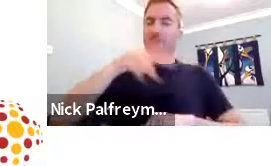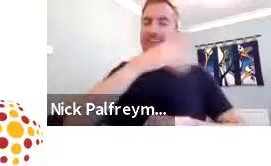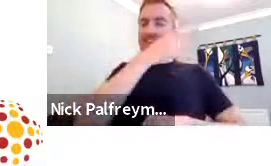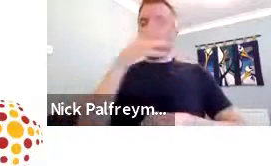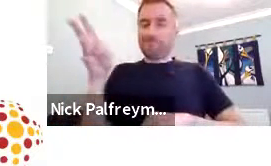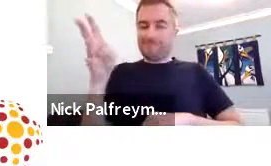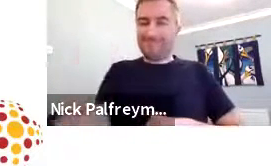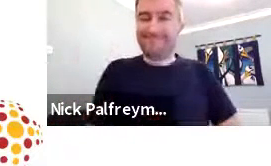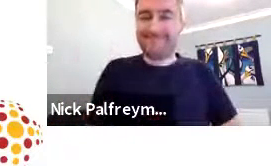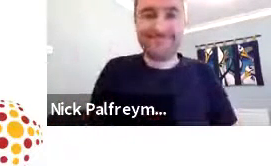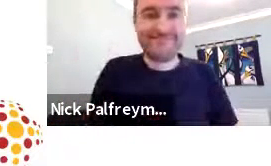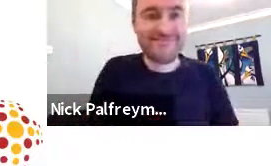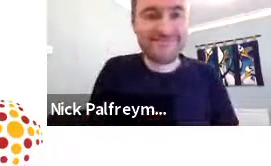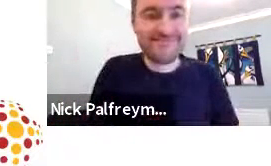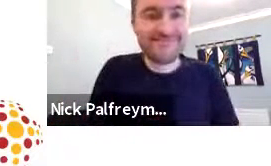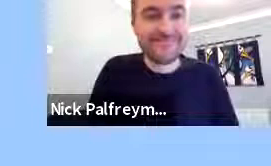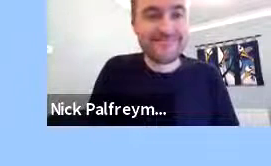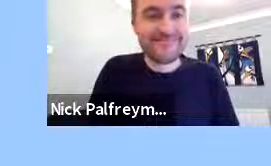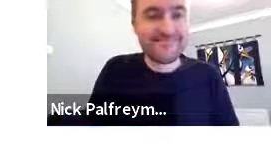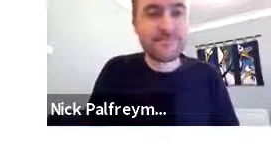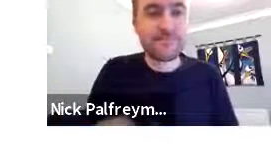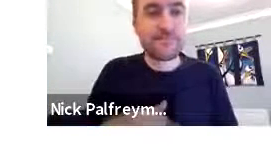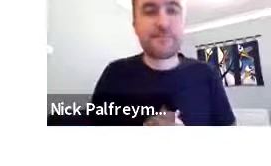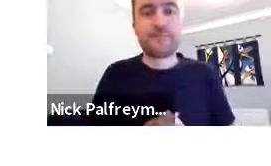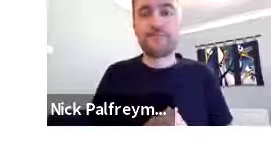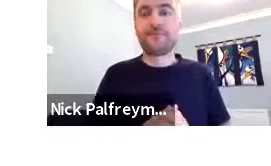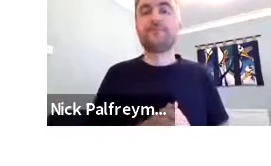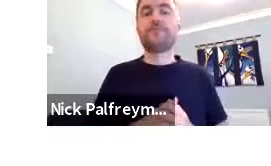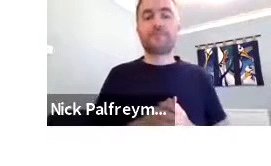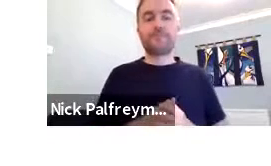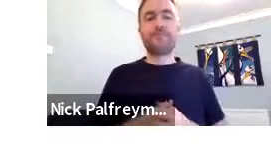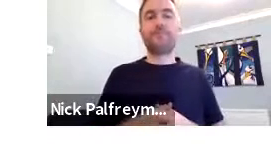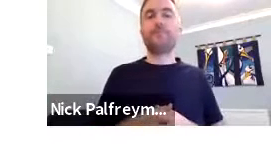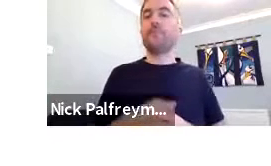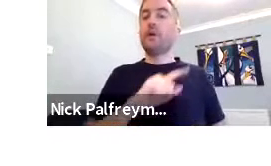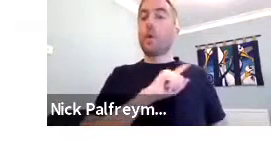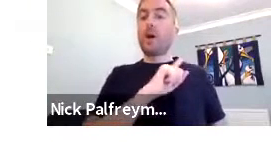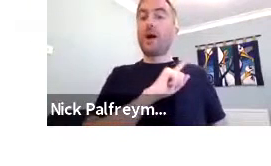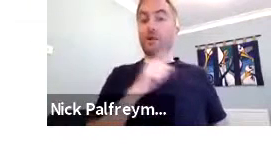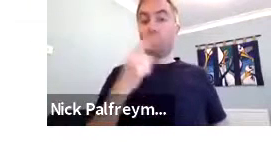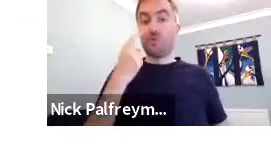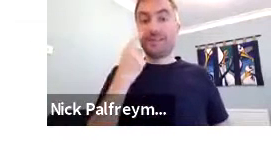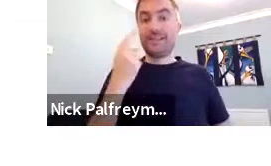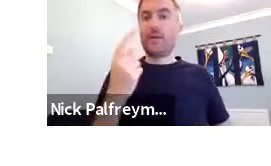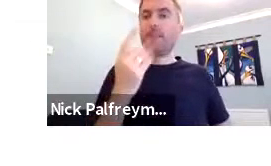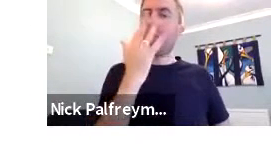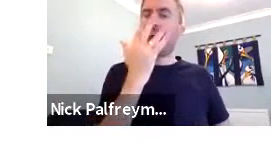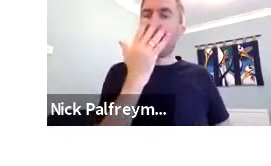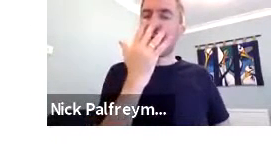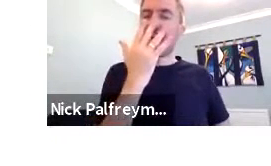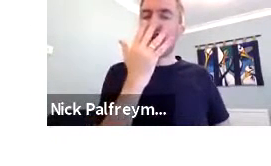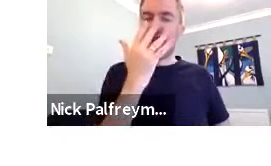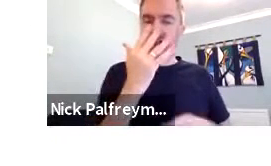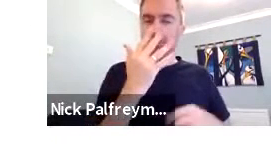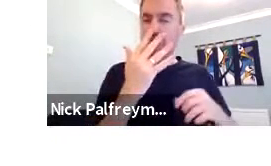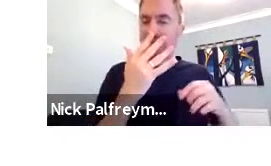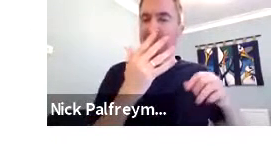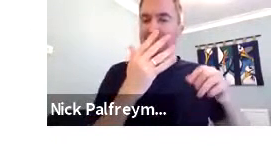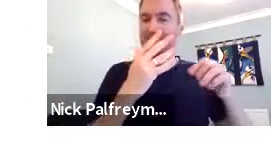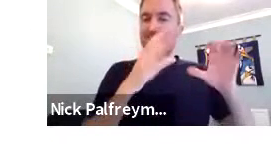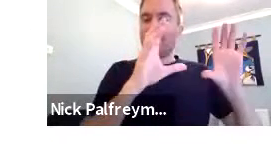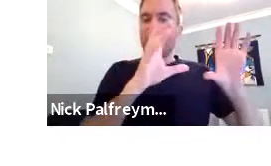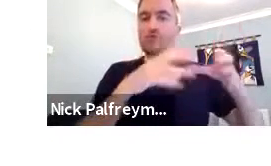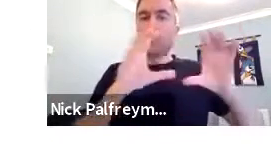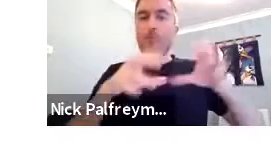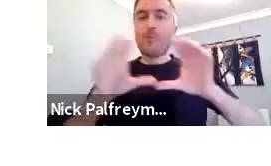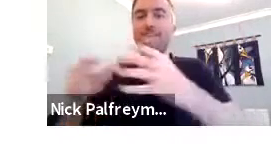But I want to go back a little bit to the table. So I'll just go back there. And because you can see